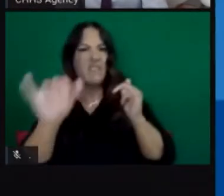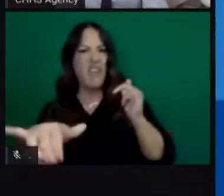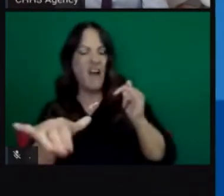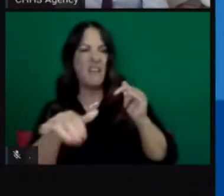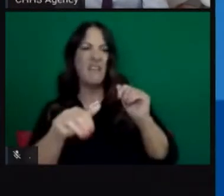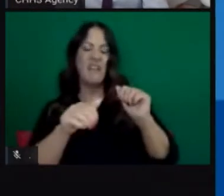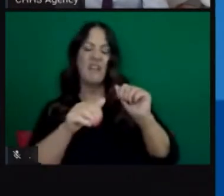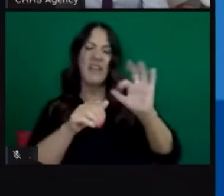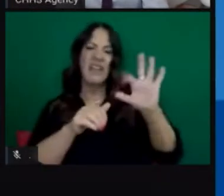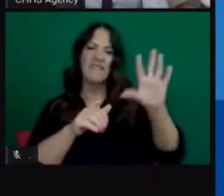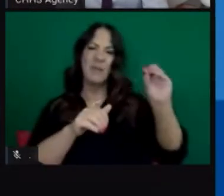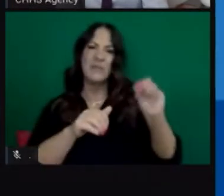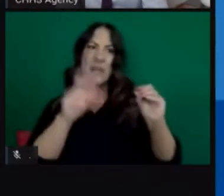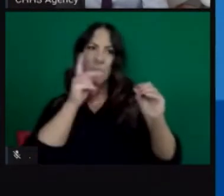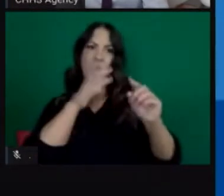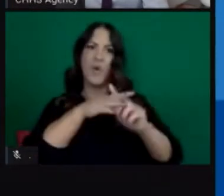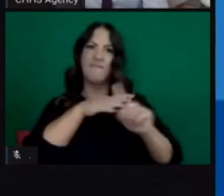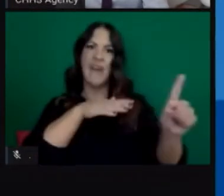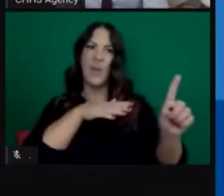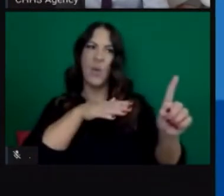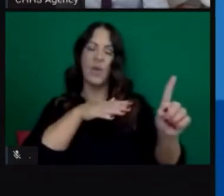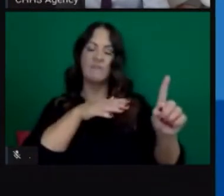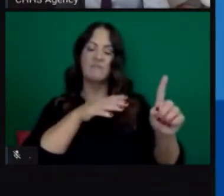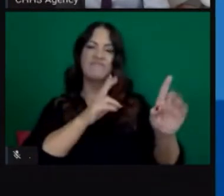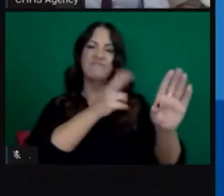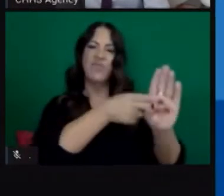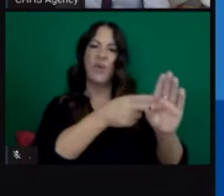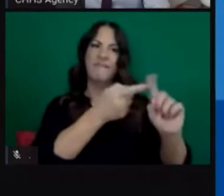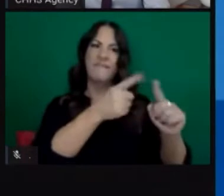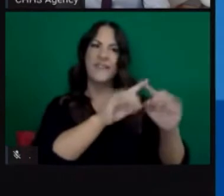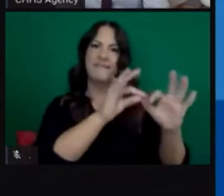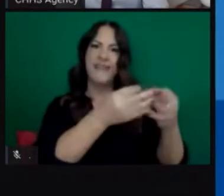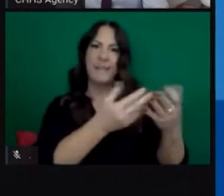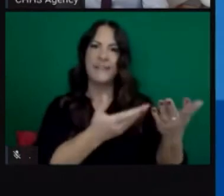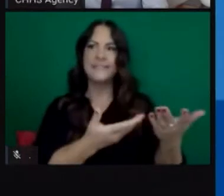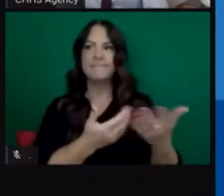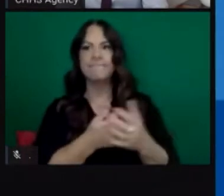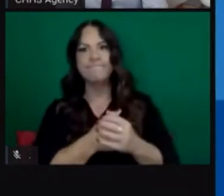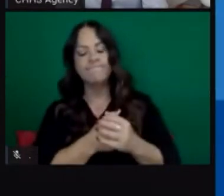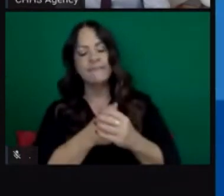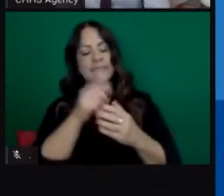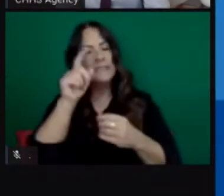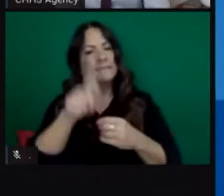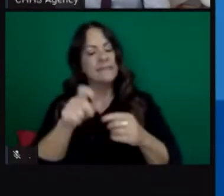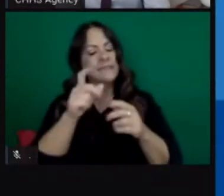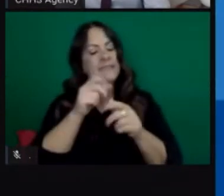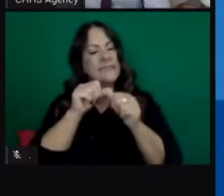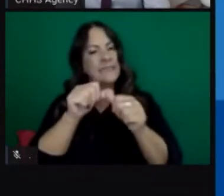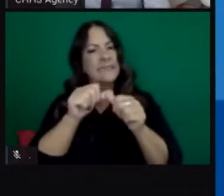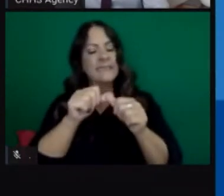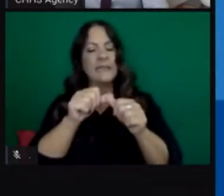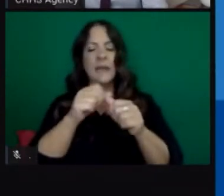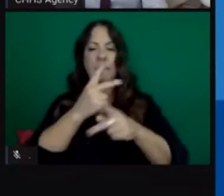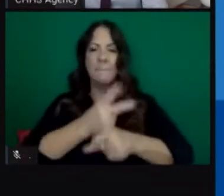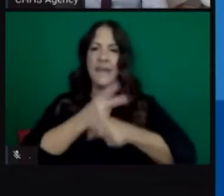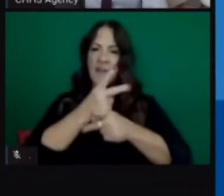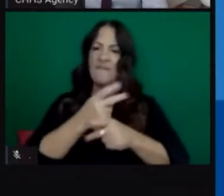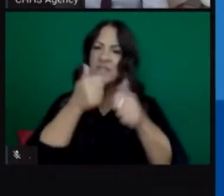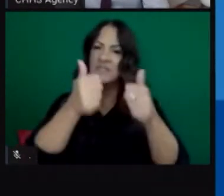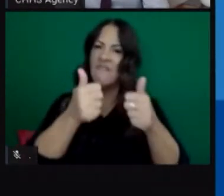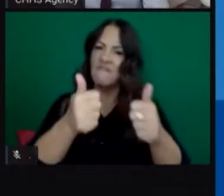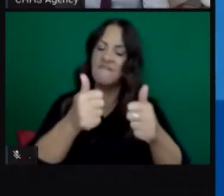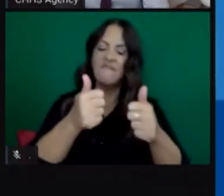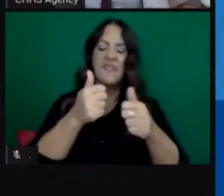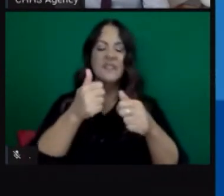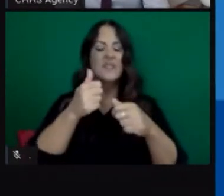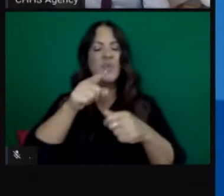in alternate places and so it becomes a really important point that we continue to keep up our guard make sure that we're